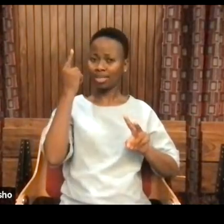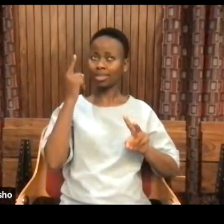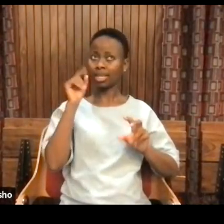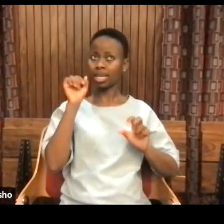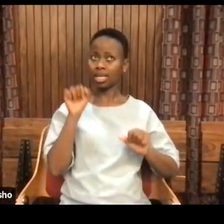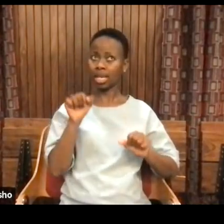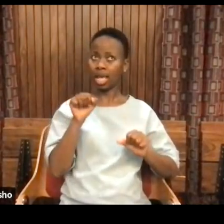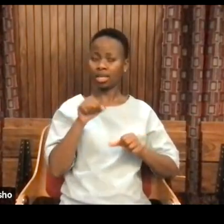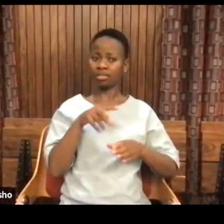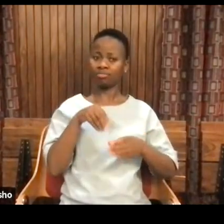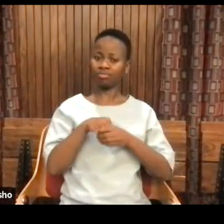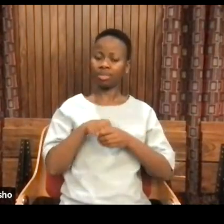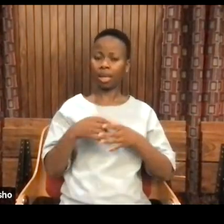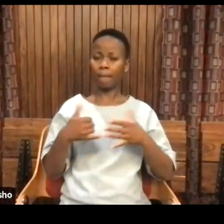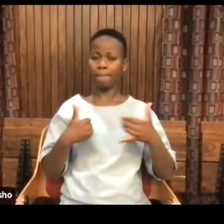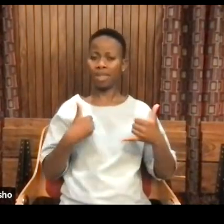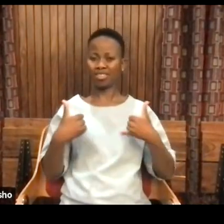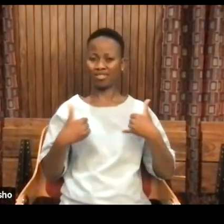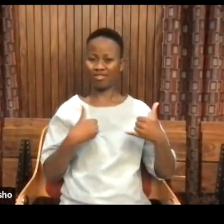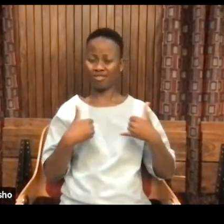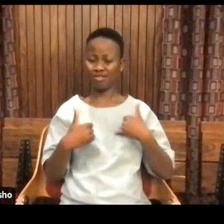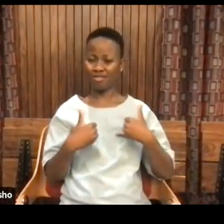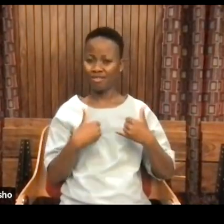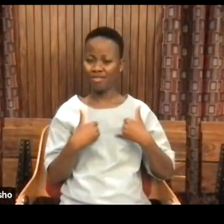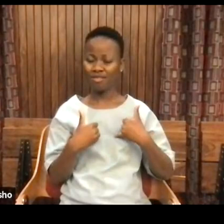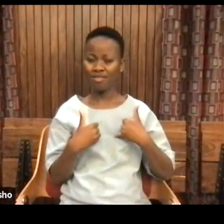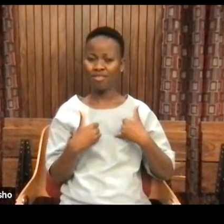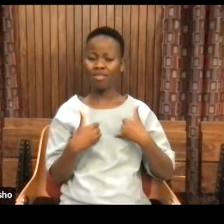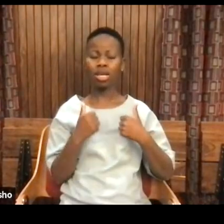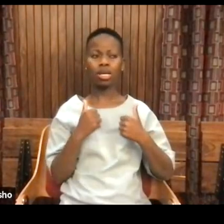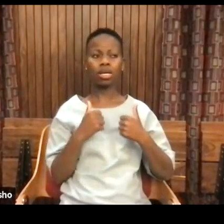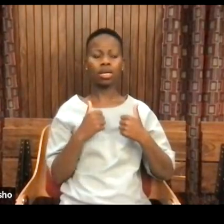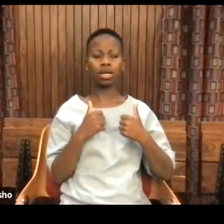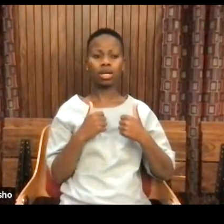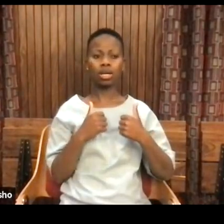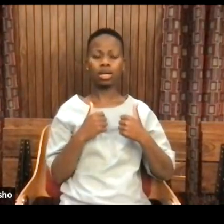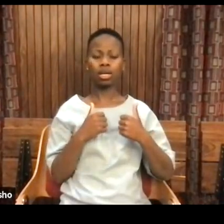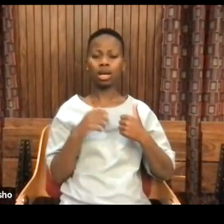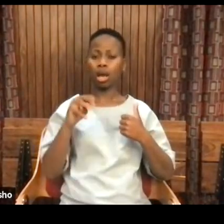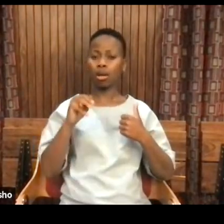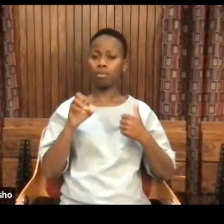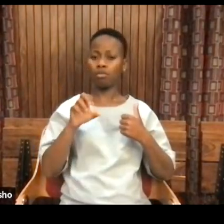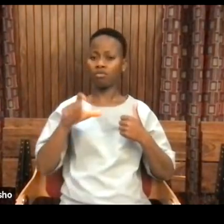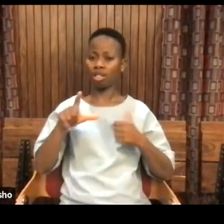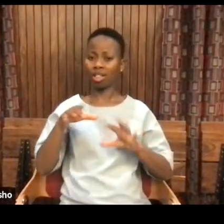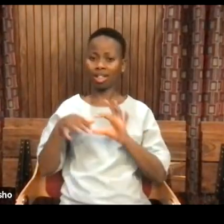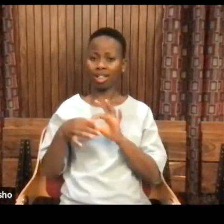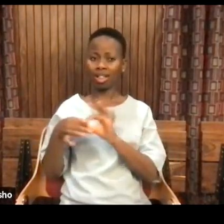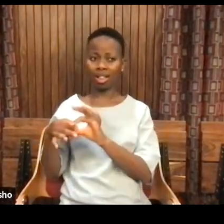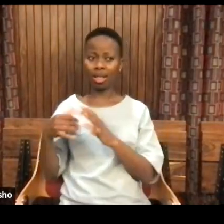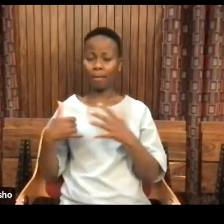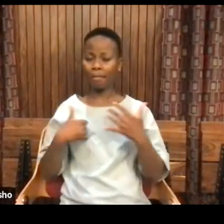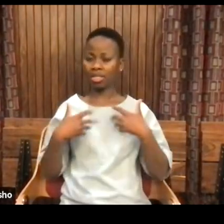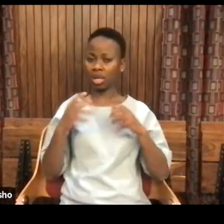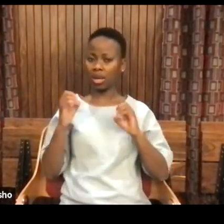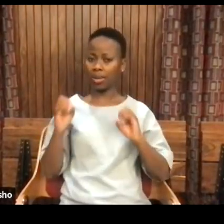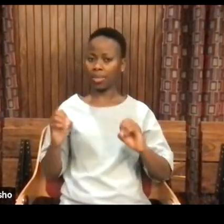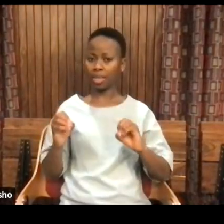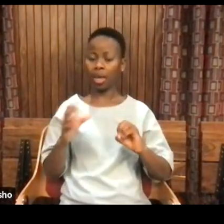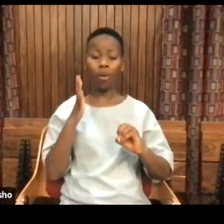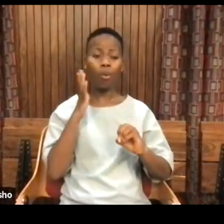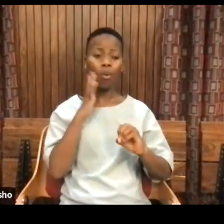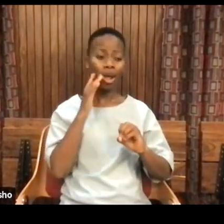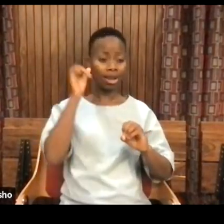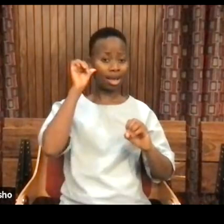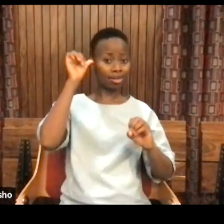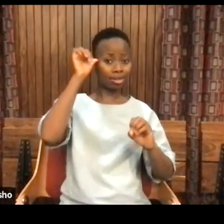pleasure. When we're children, there is not a moralism to our pleasure. It's when an adult intervenes and tells